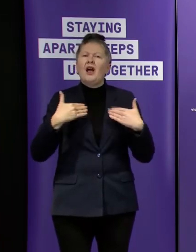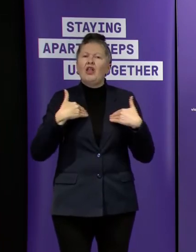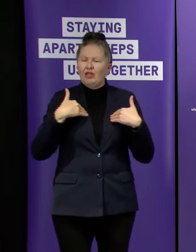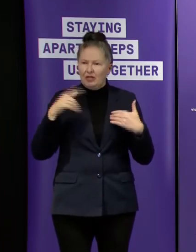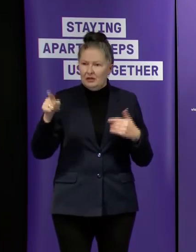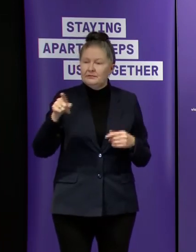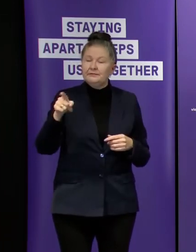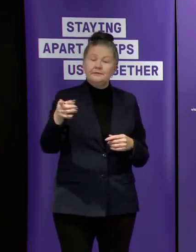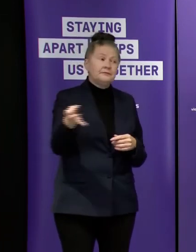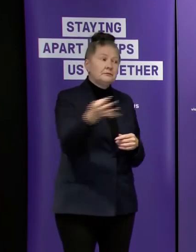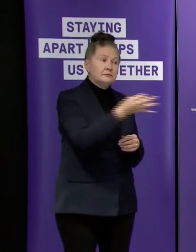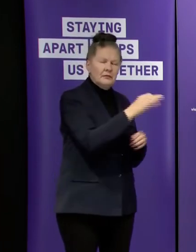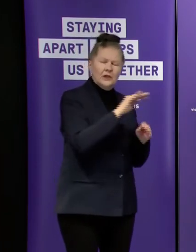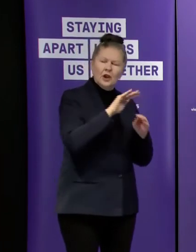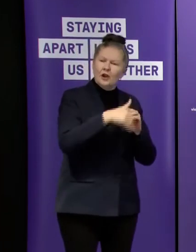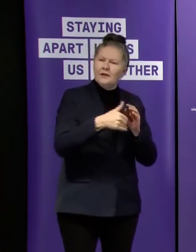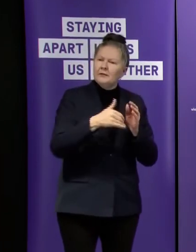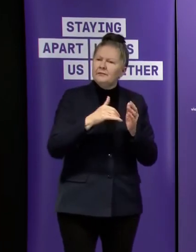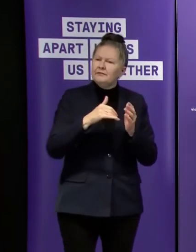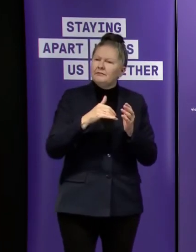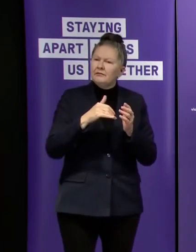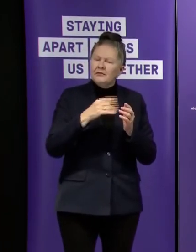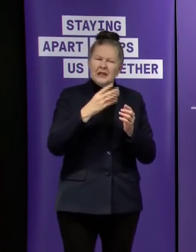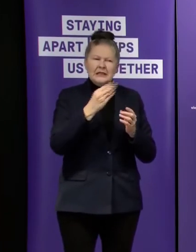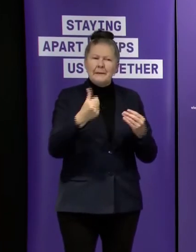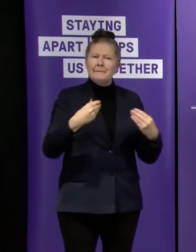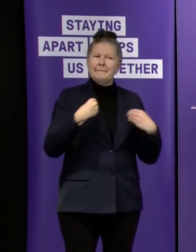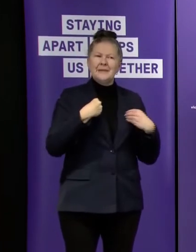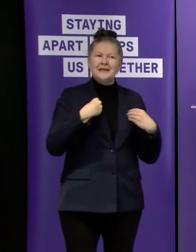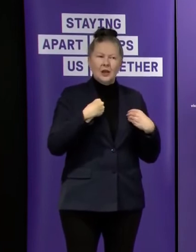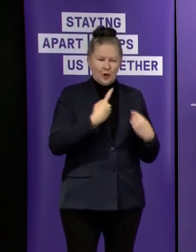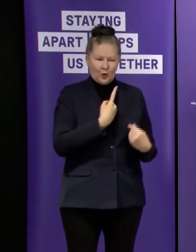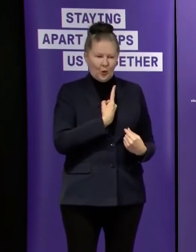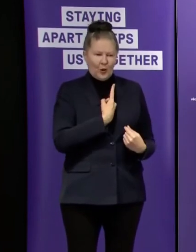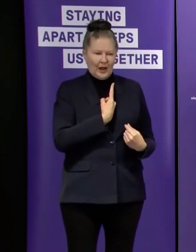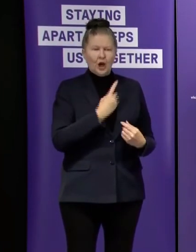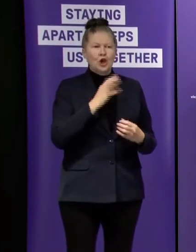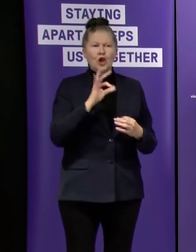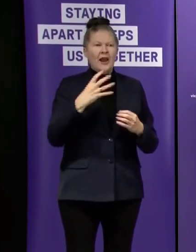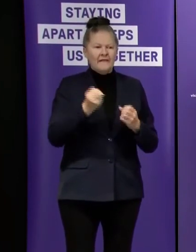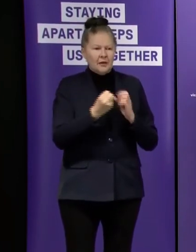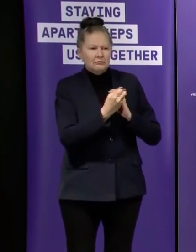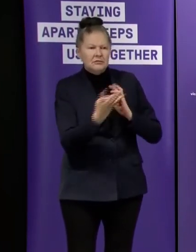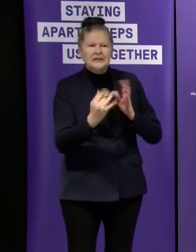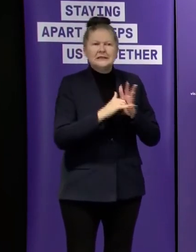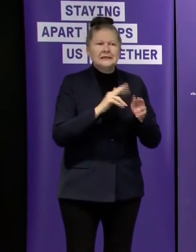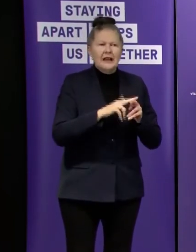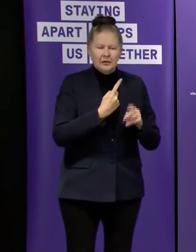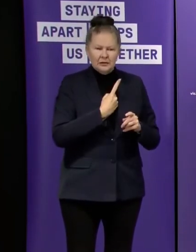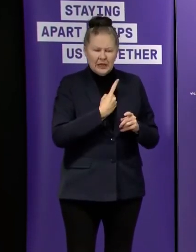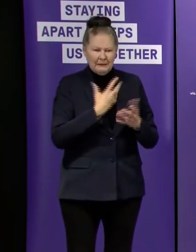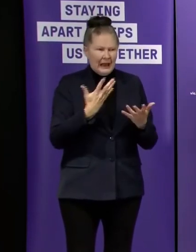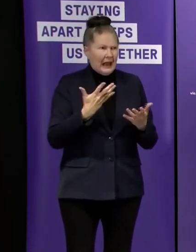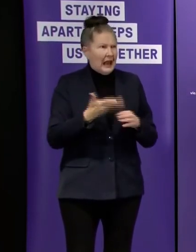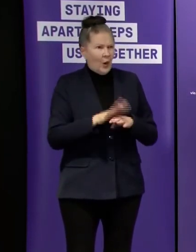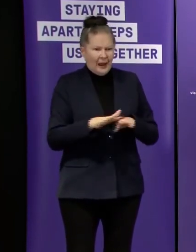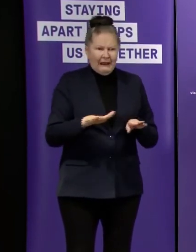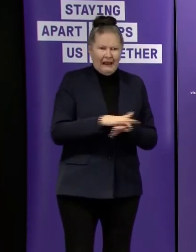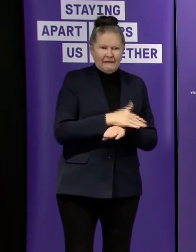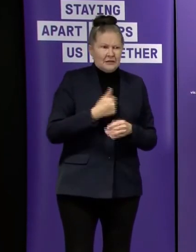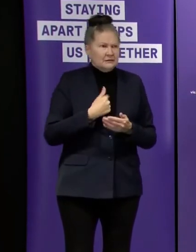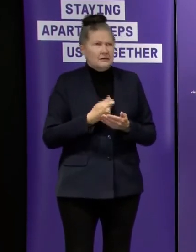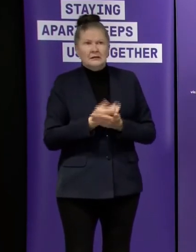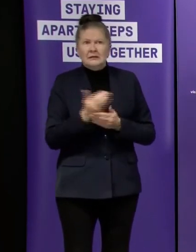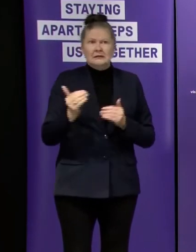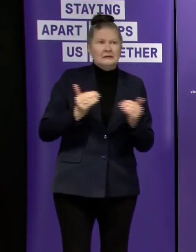um i think they get job keeper but there's some saying it's that sort of covers living expenses but it doesn't cover business losses well we're always